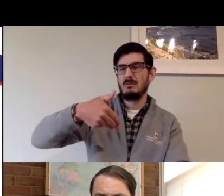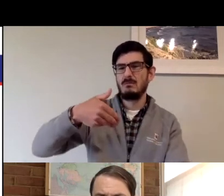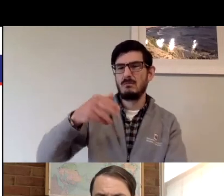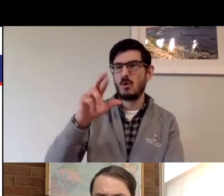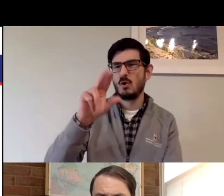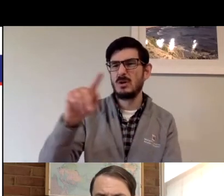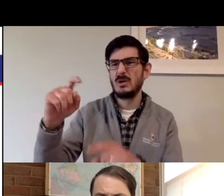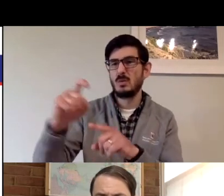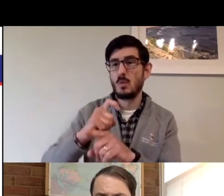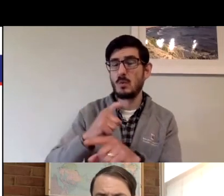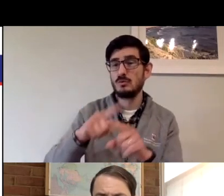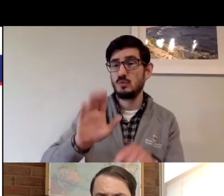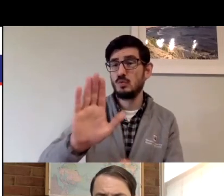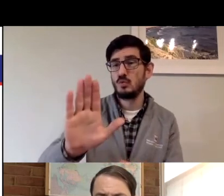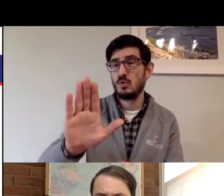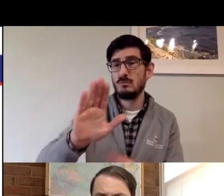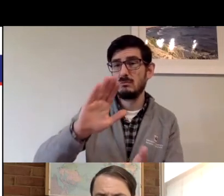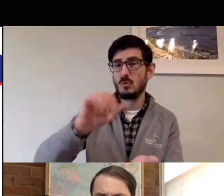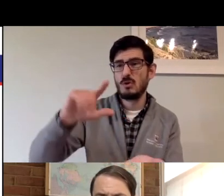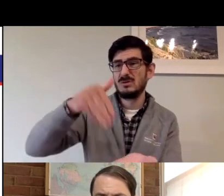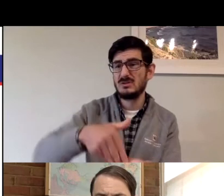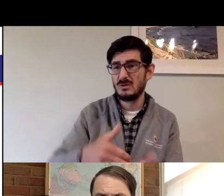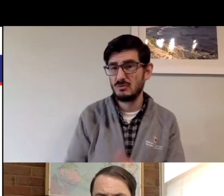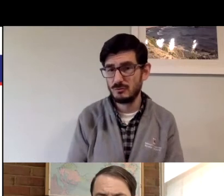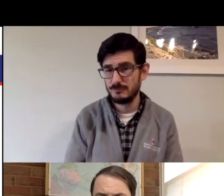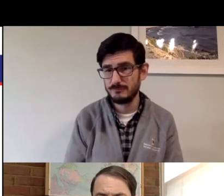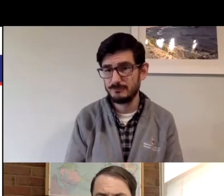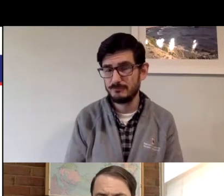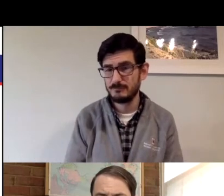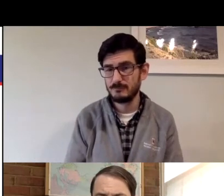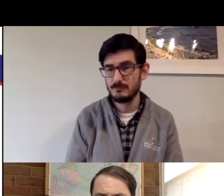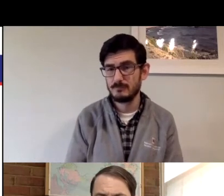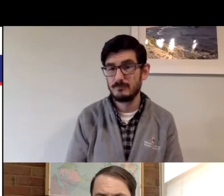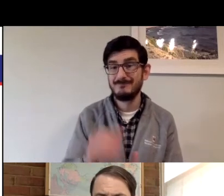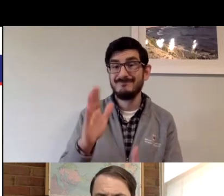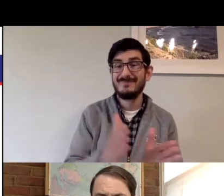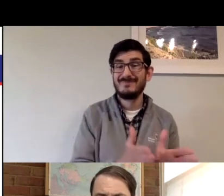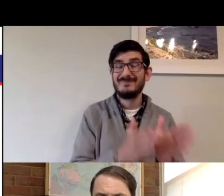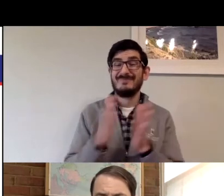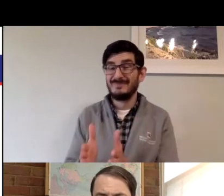a carrier to send you inbound RTT calls into your call centers.